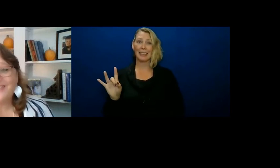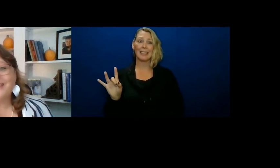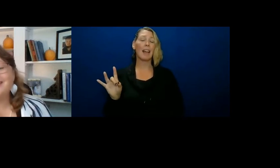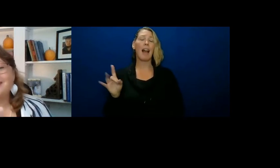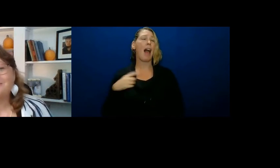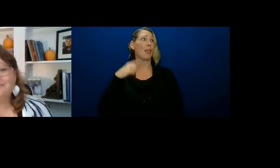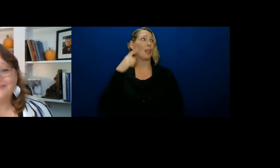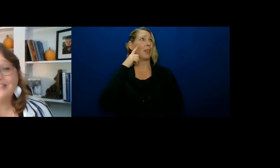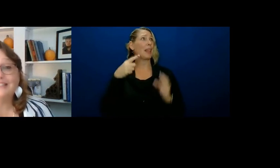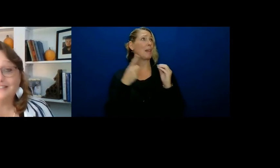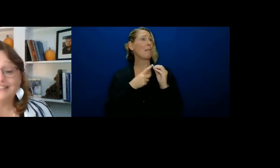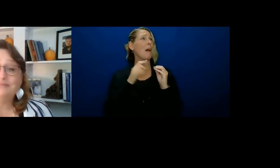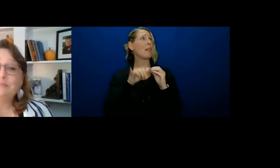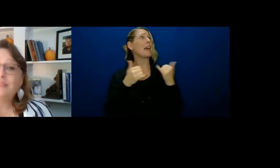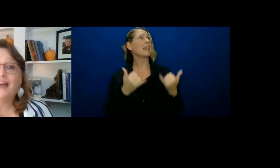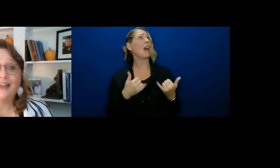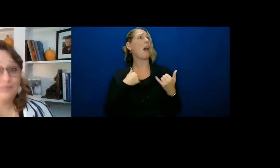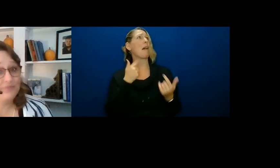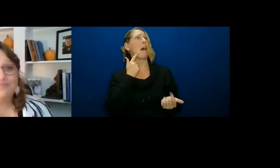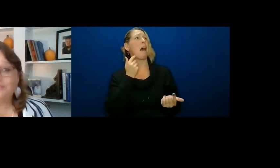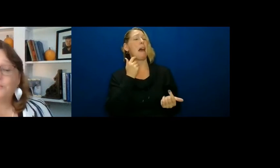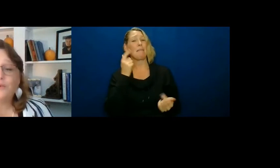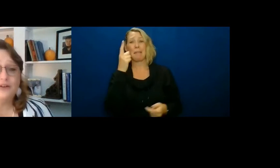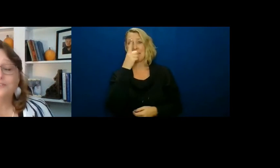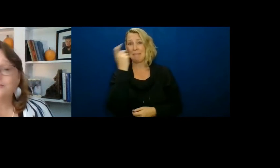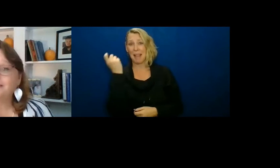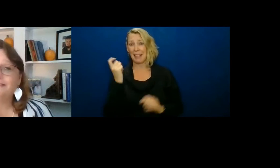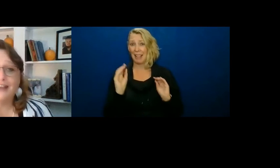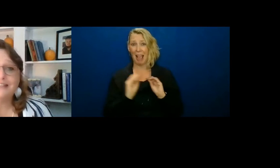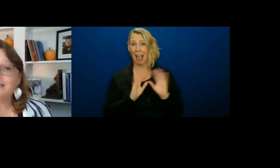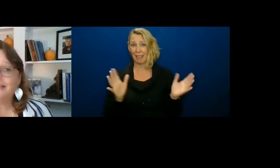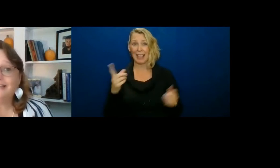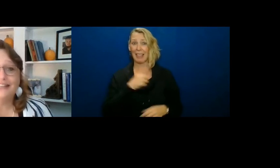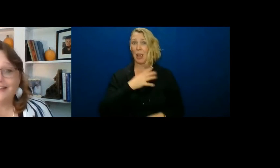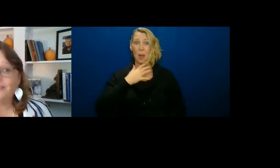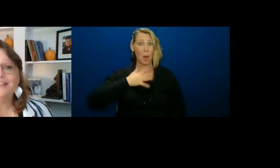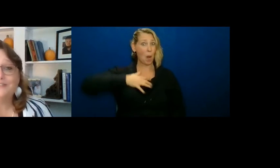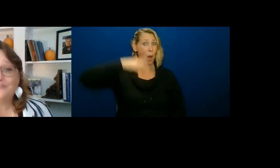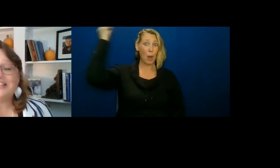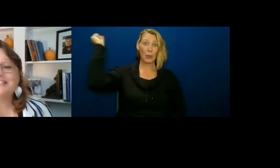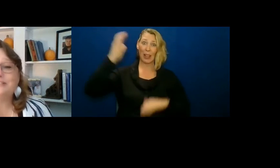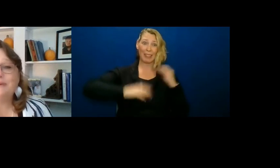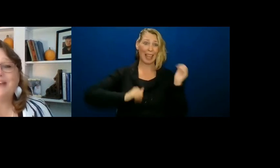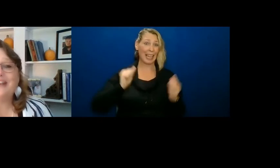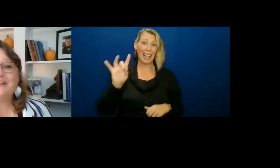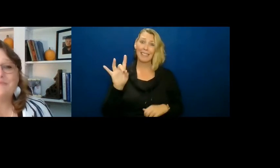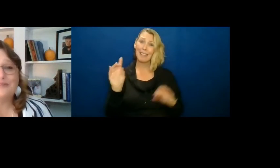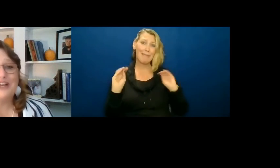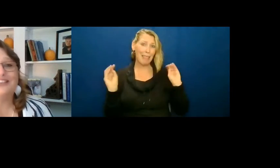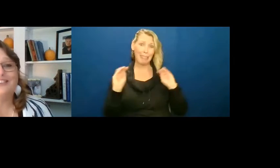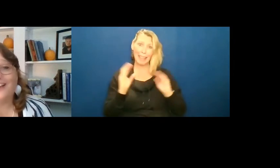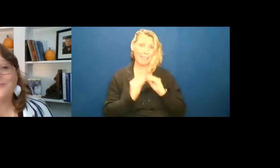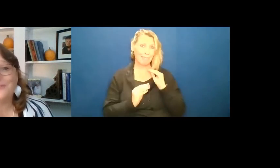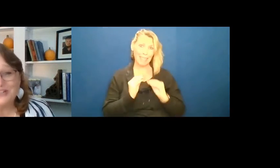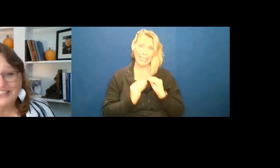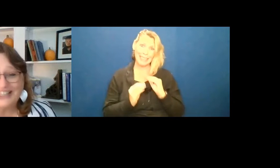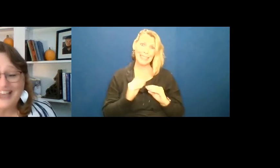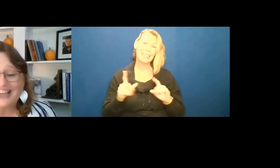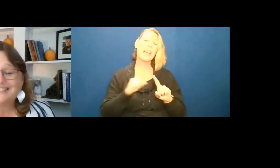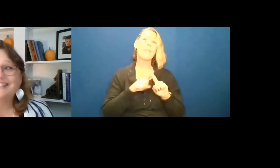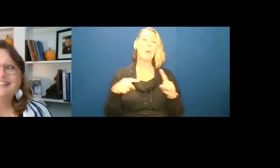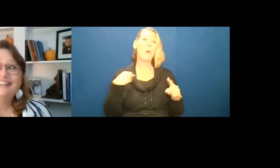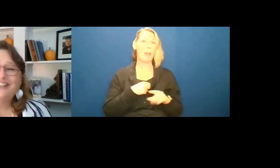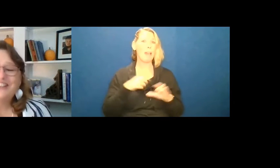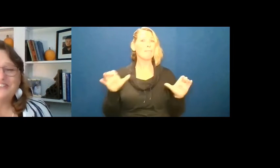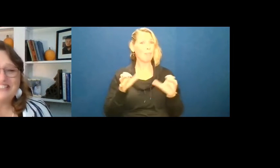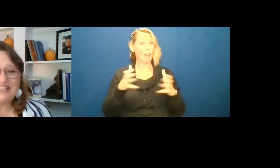want to laugh because clearly they're way older than 18 and nothing is fixed. But we've done a lot of work in